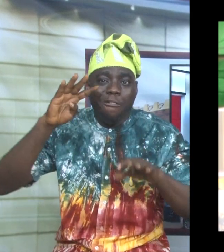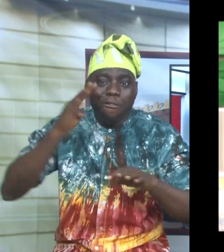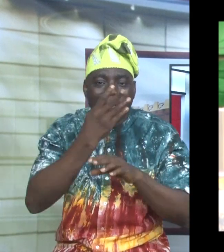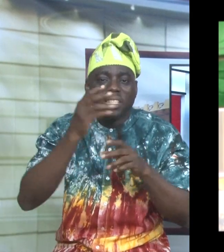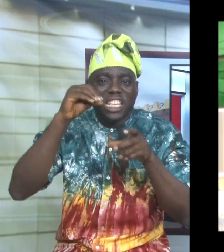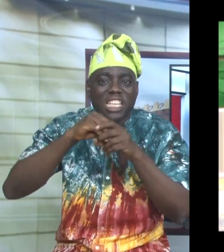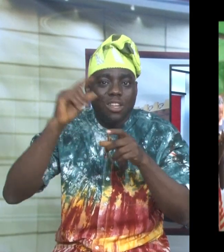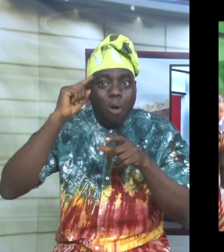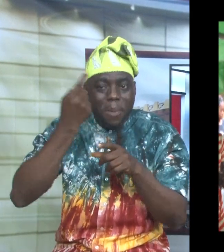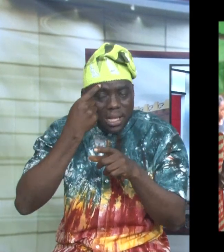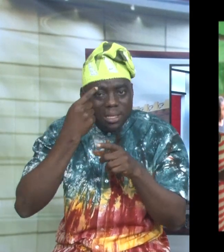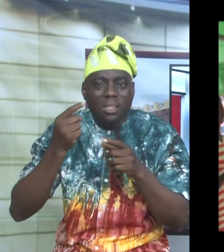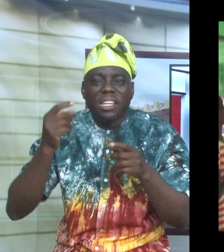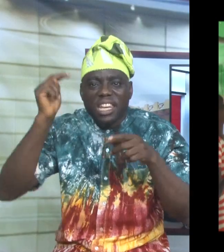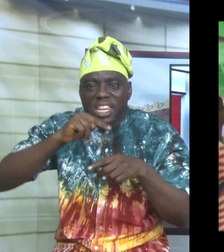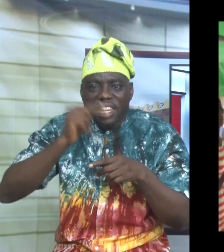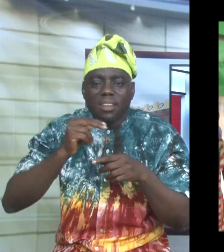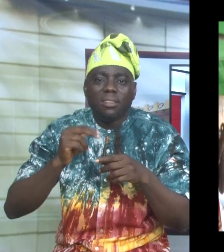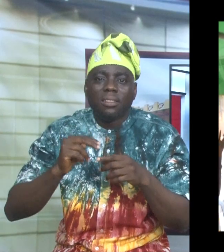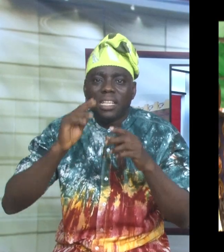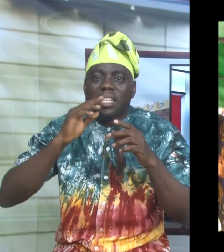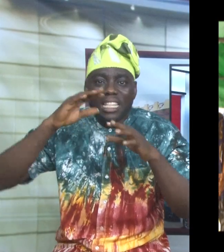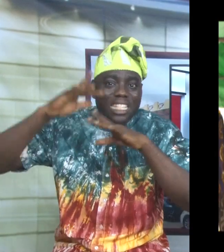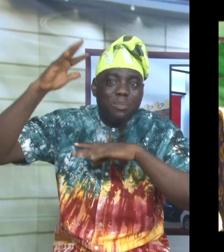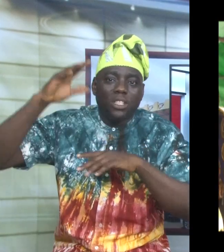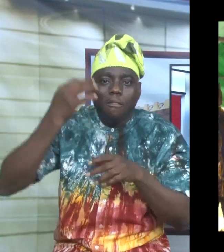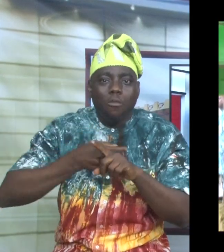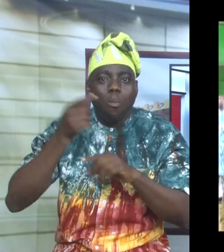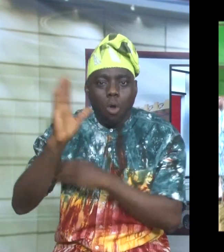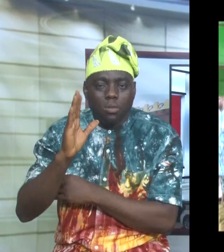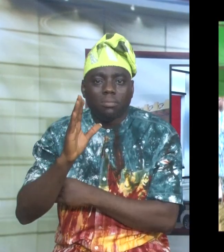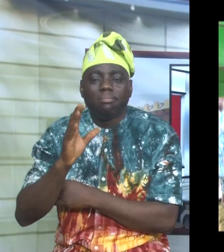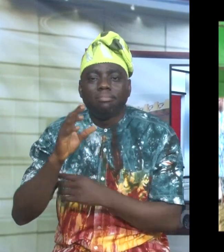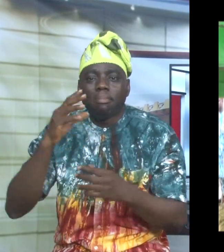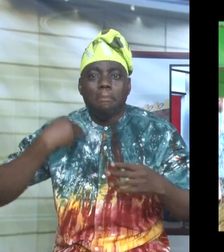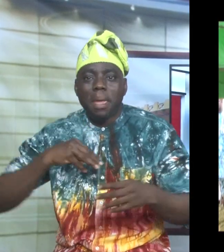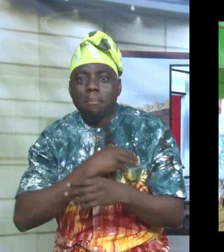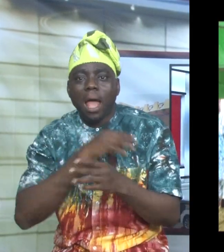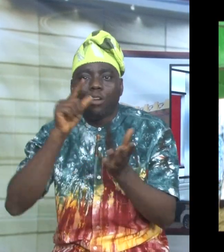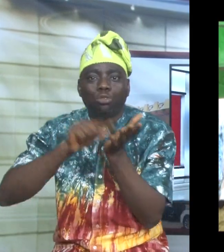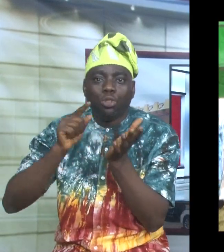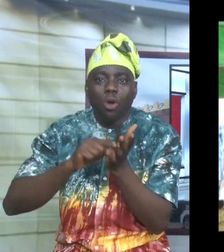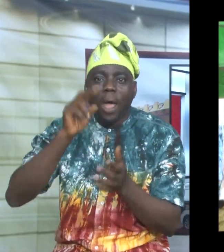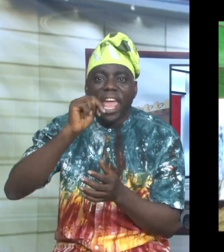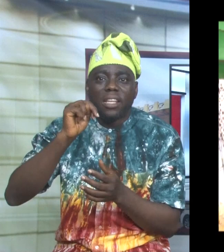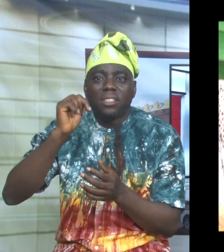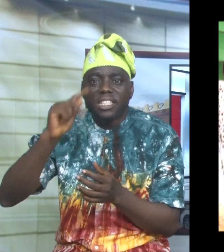and inspiration from God. This is why members of the Nigerian Union of Journalists, N.T. Abeokuta Chapel, organized